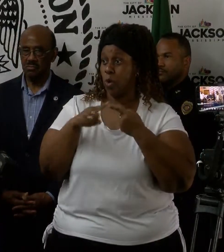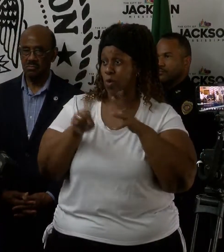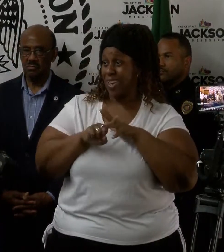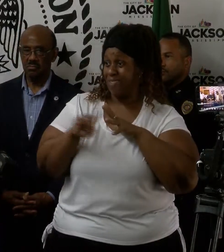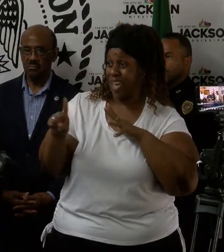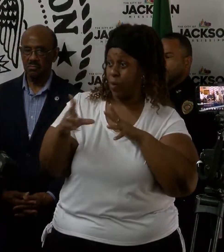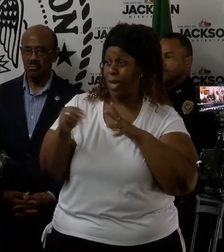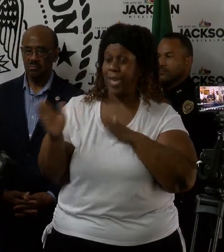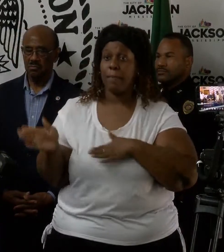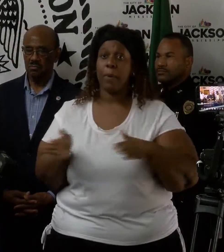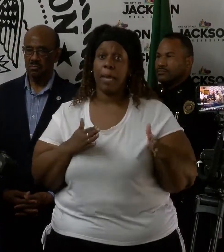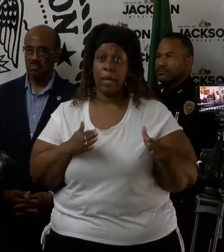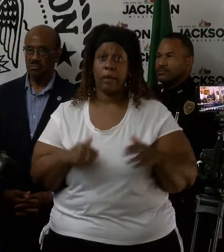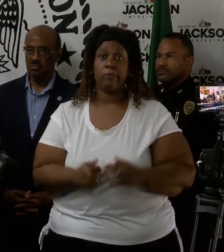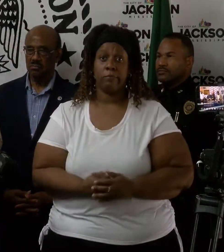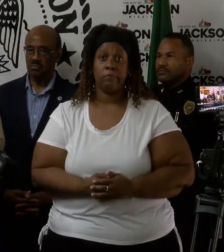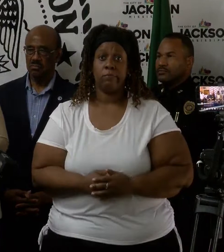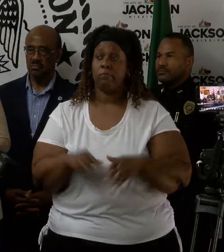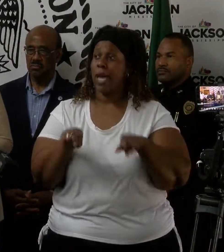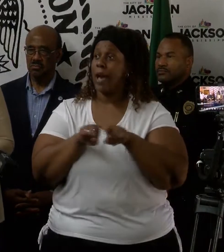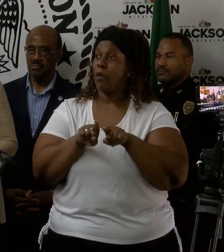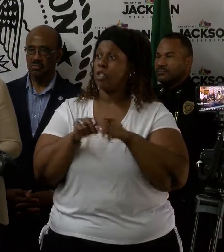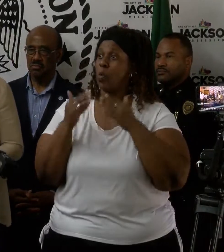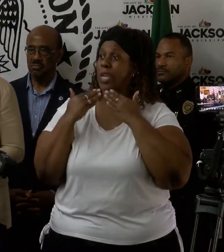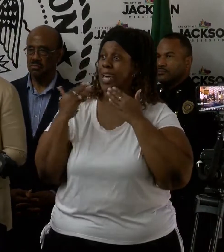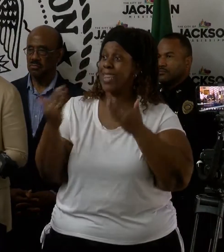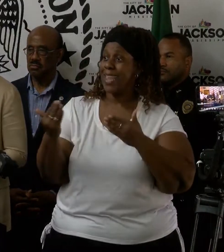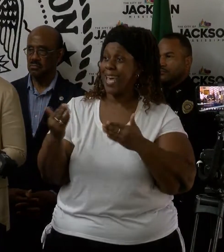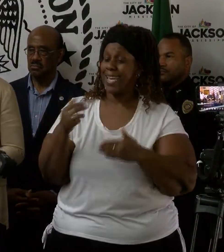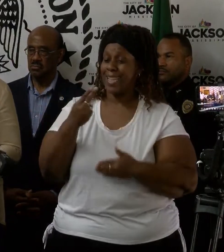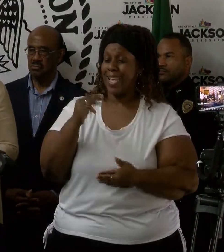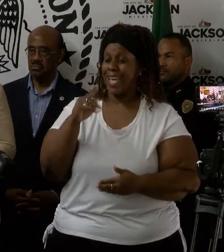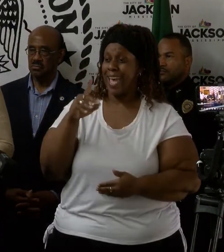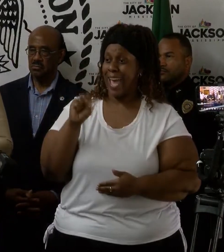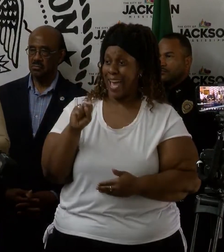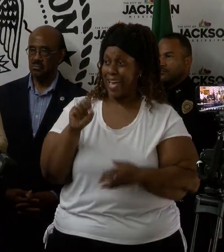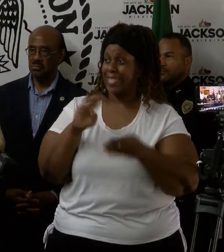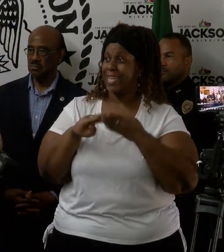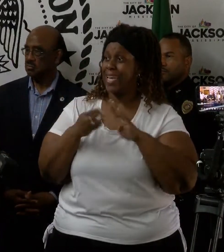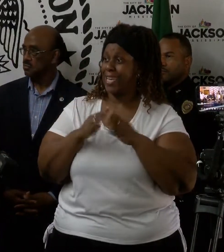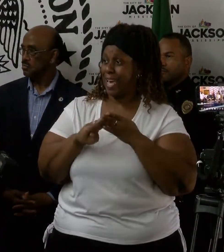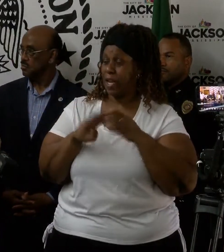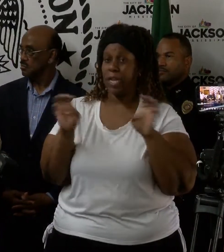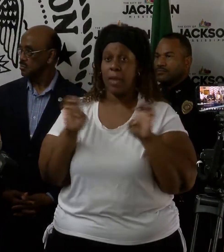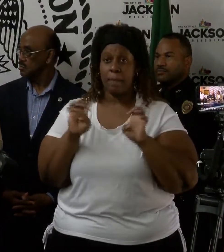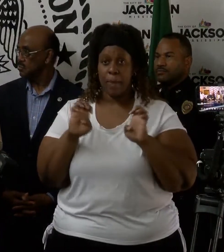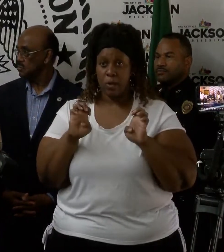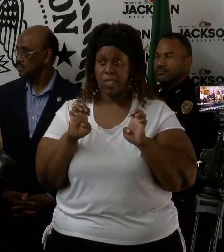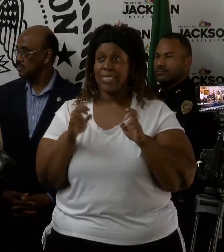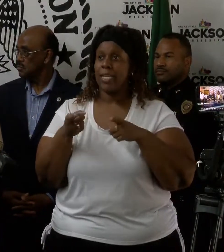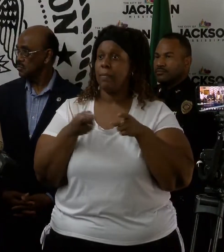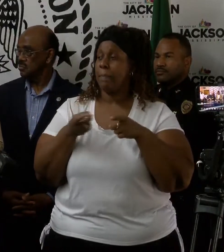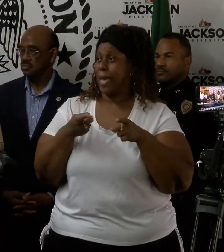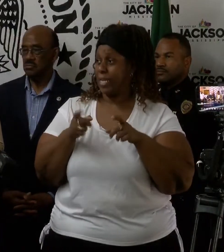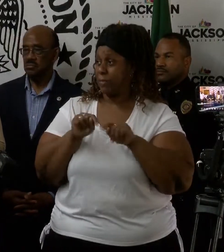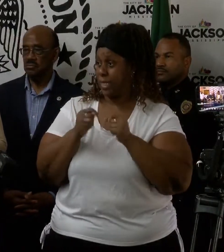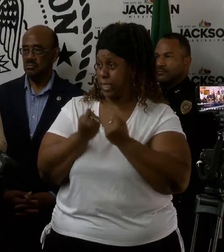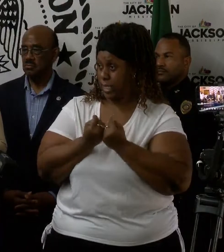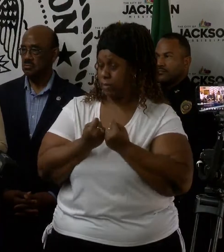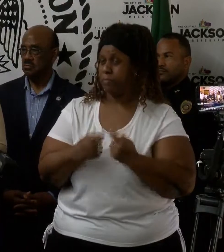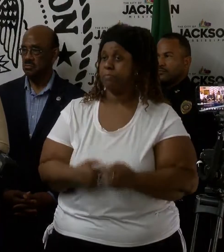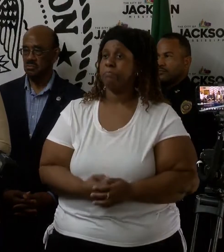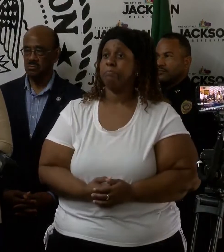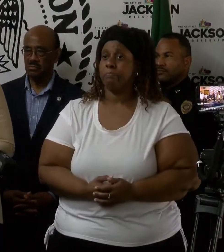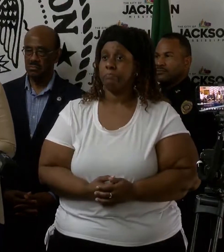preparations. I want to thank the partnership of the Heinz County Emergency Management and